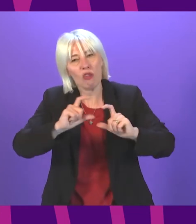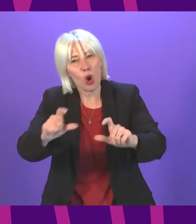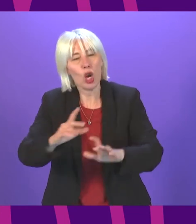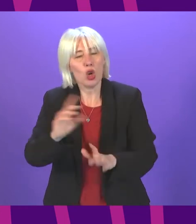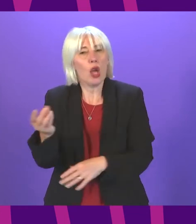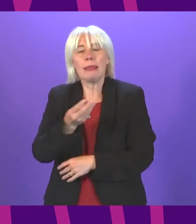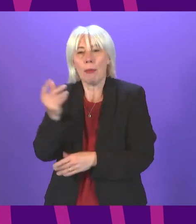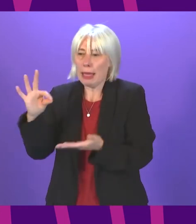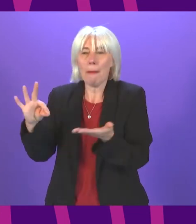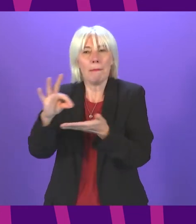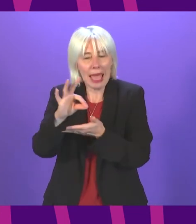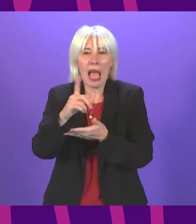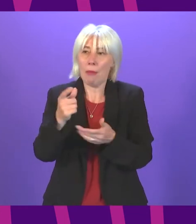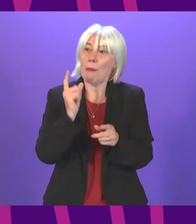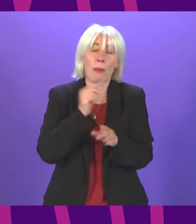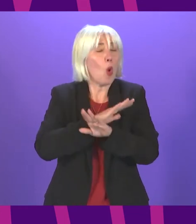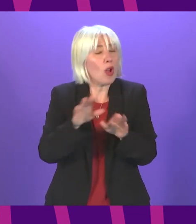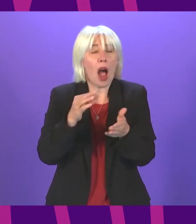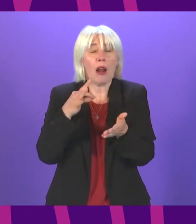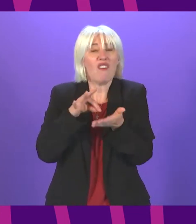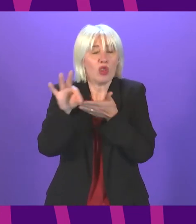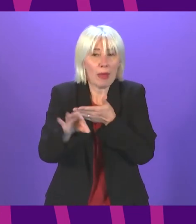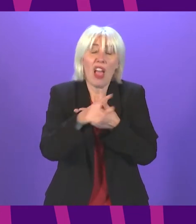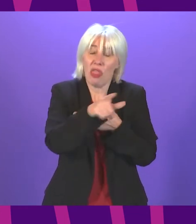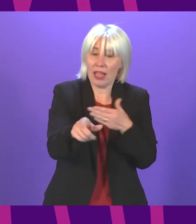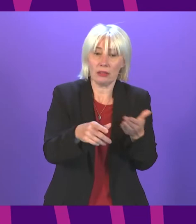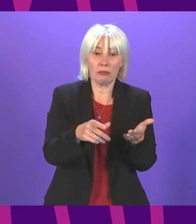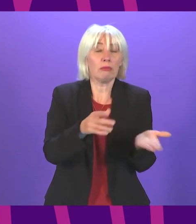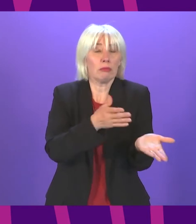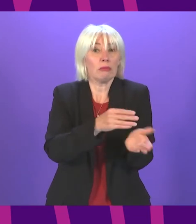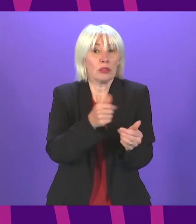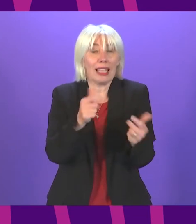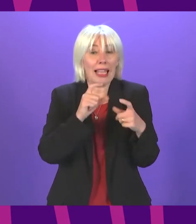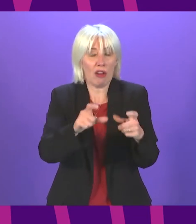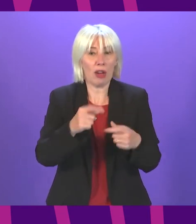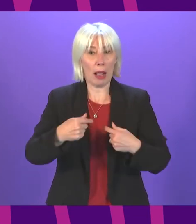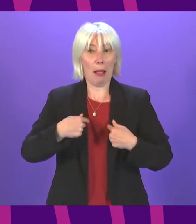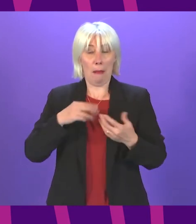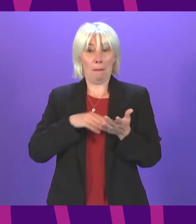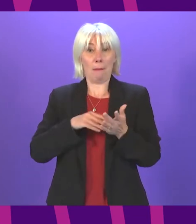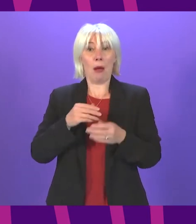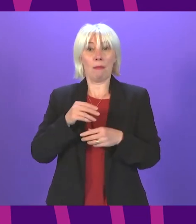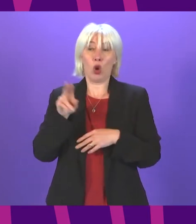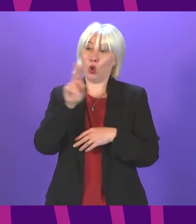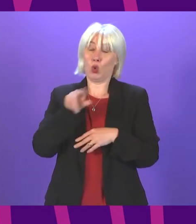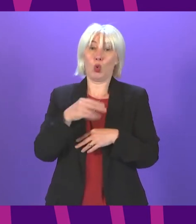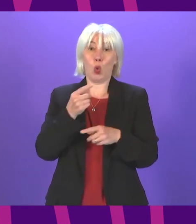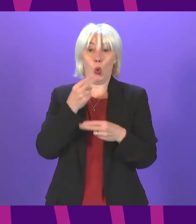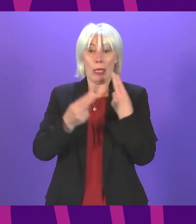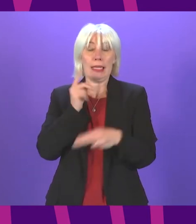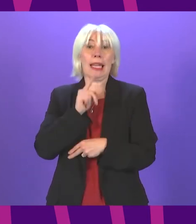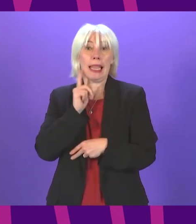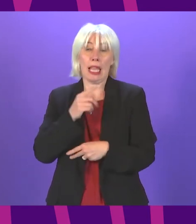ability to pay. And as the son of a school dinner lady, I welcome the continued rollout of free lunches and